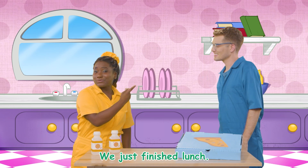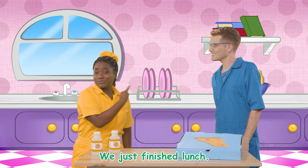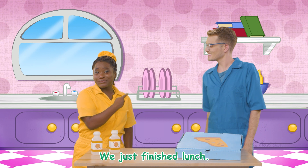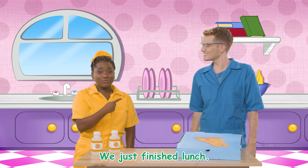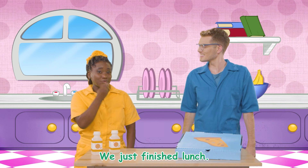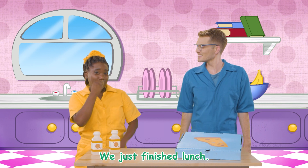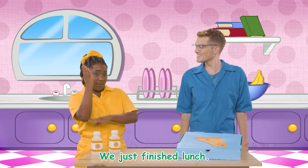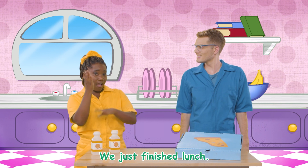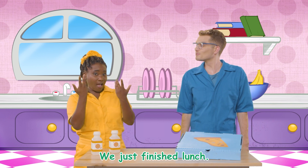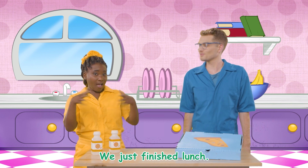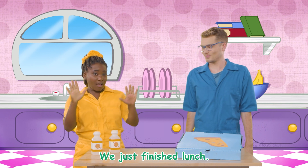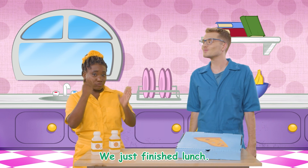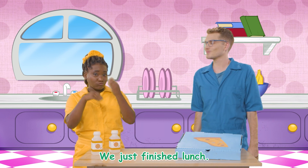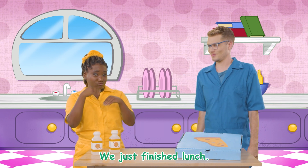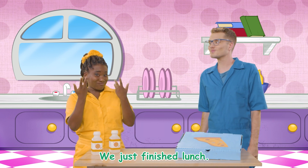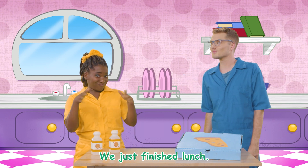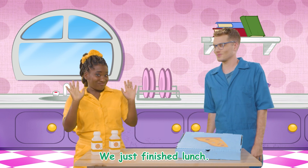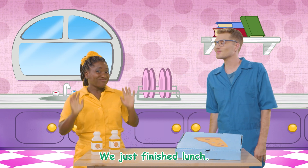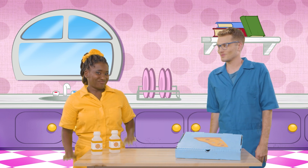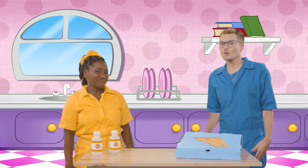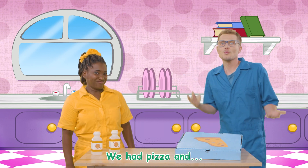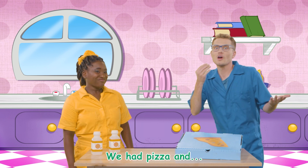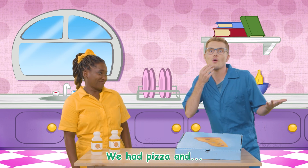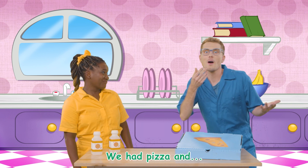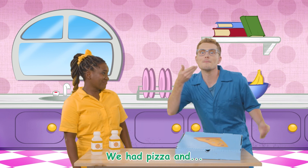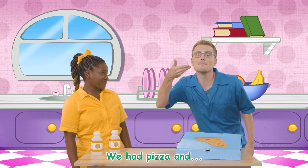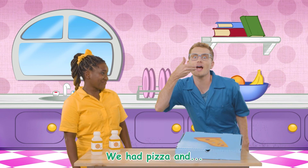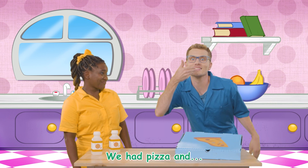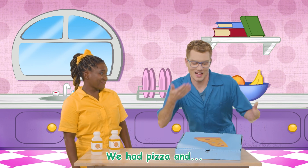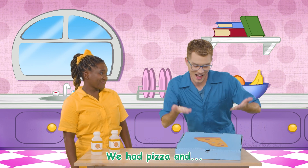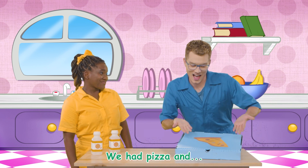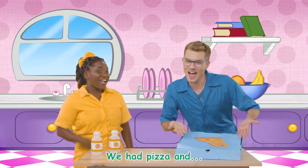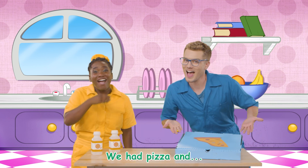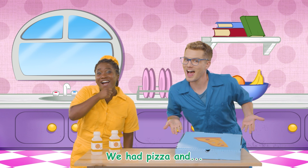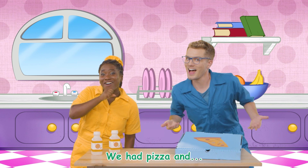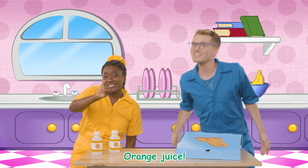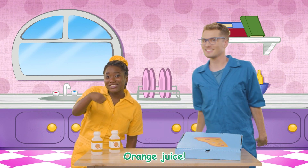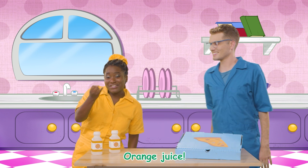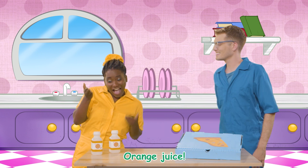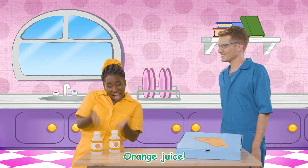just finished lunch. We had pizza and... Orange juice!